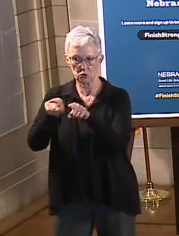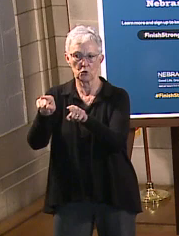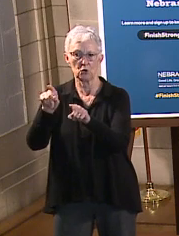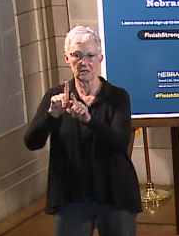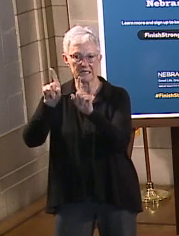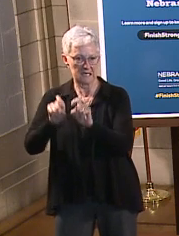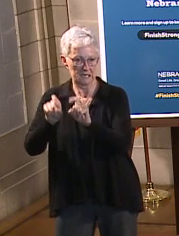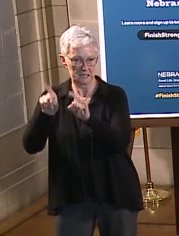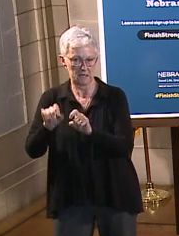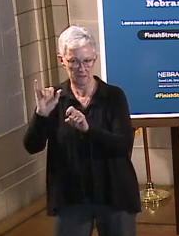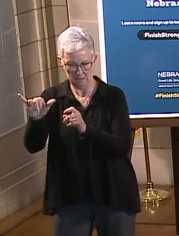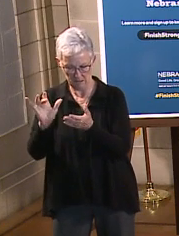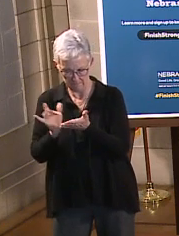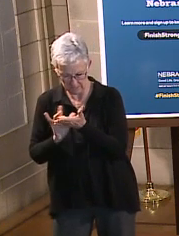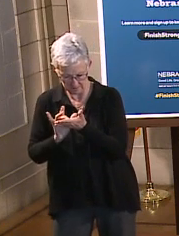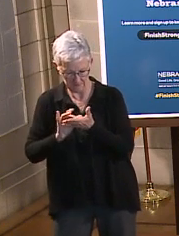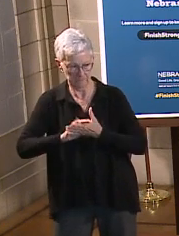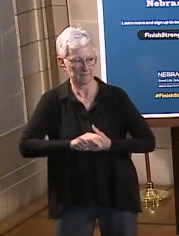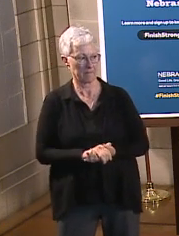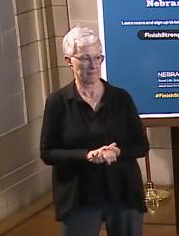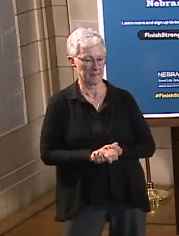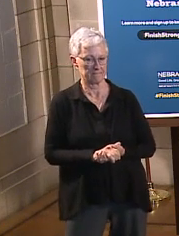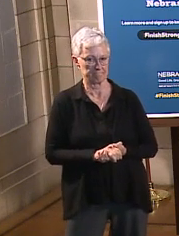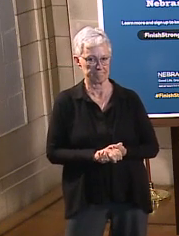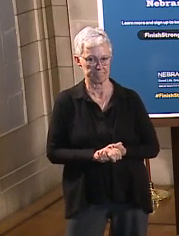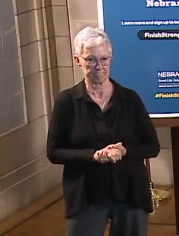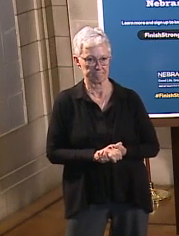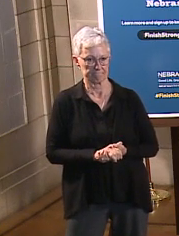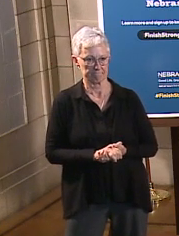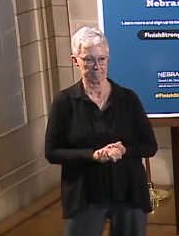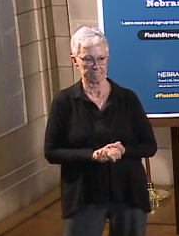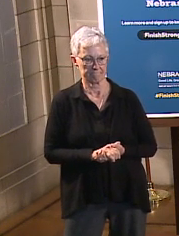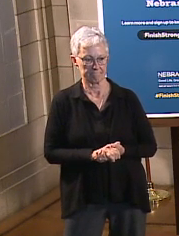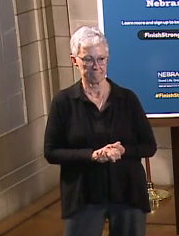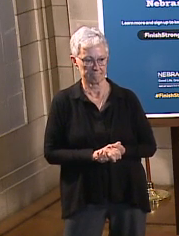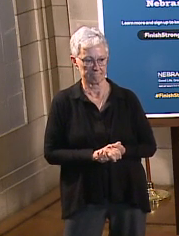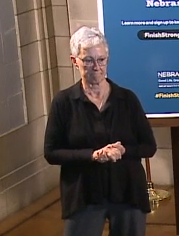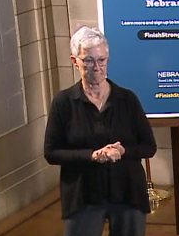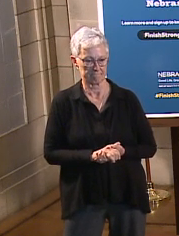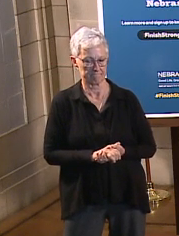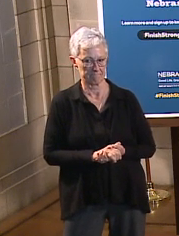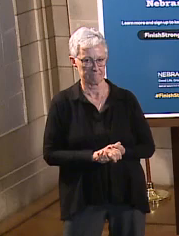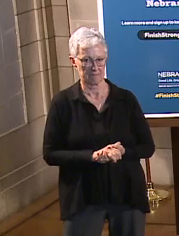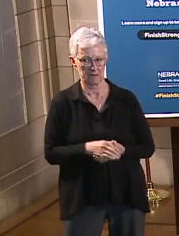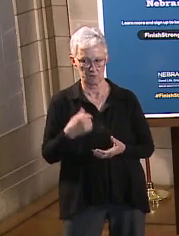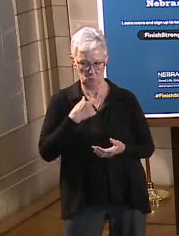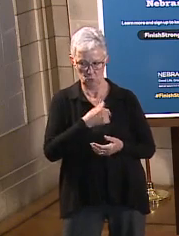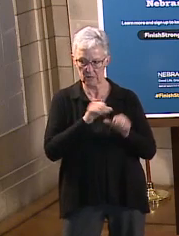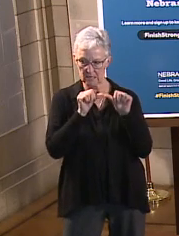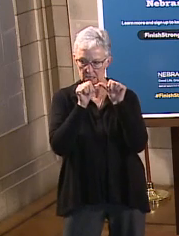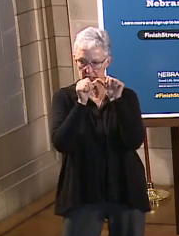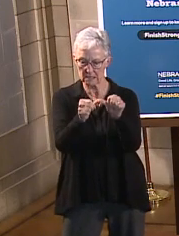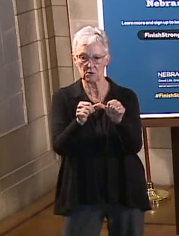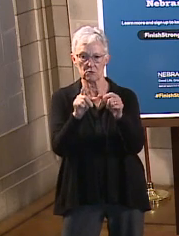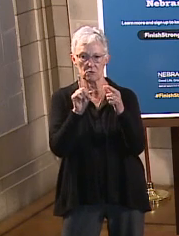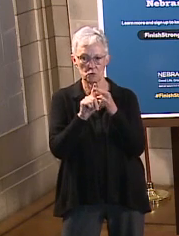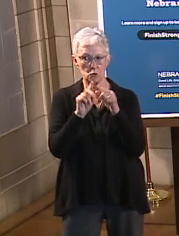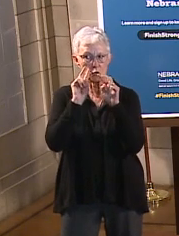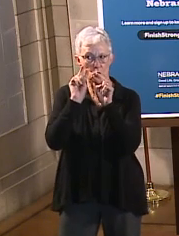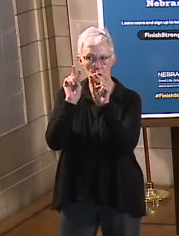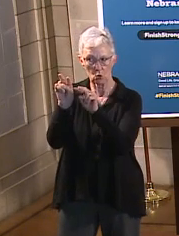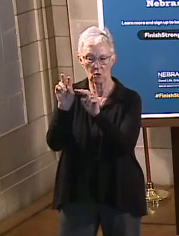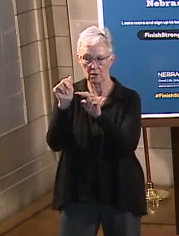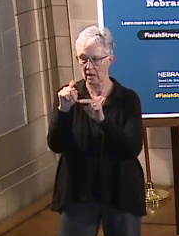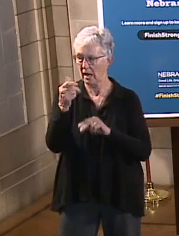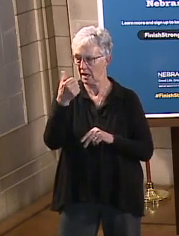safety monitoring and VAERS. So the vaccine adverse event reporting system through the CDC and the